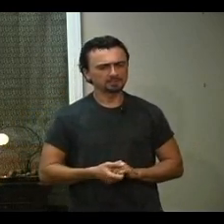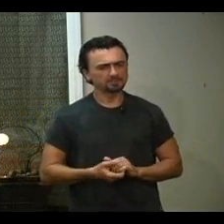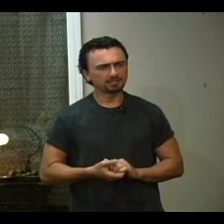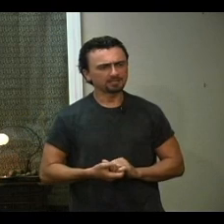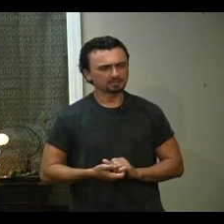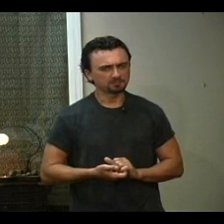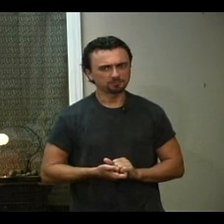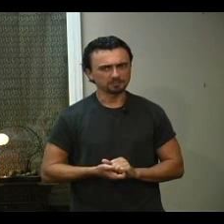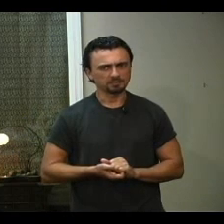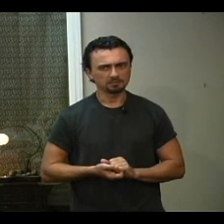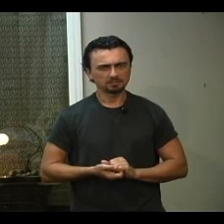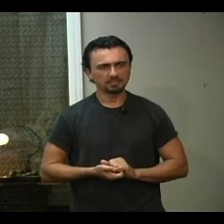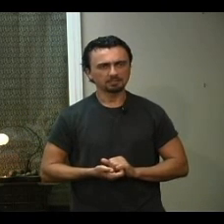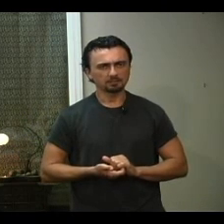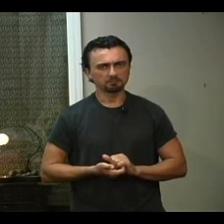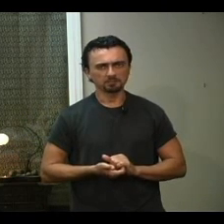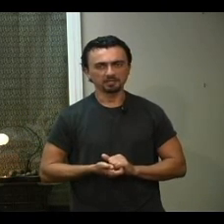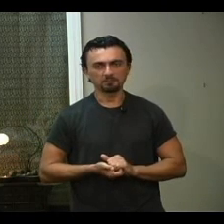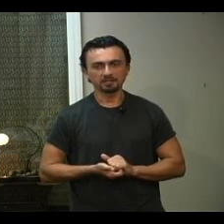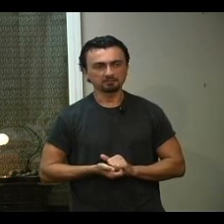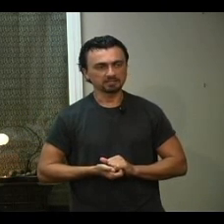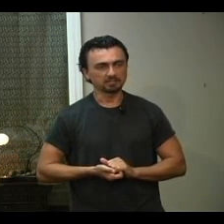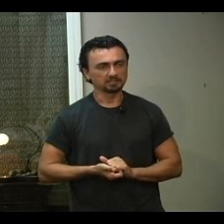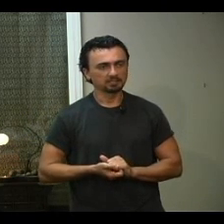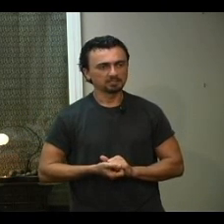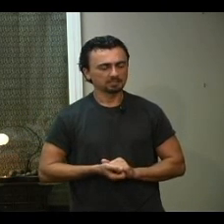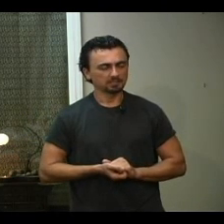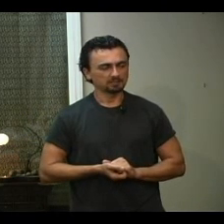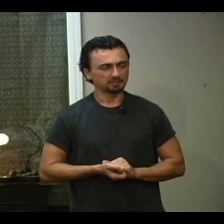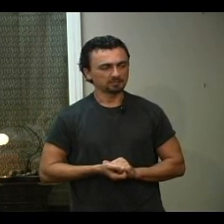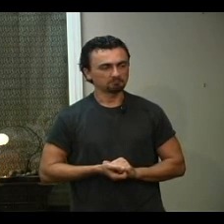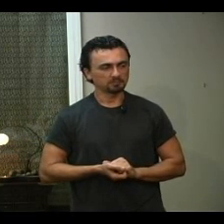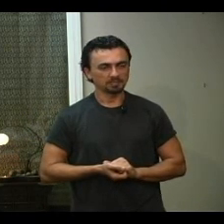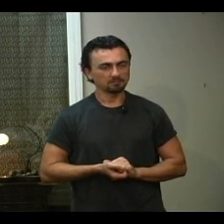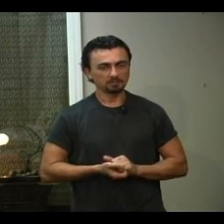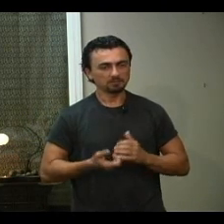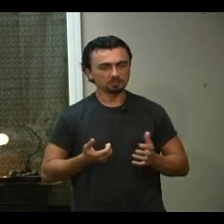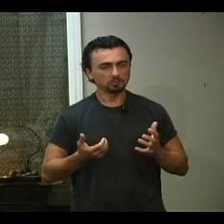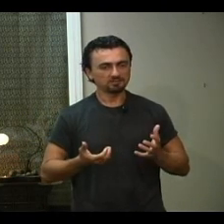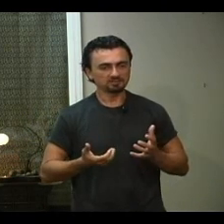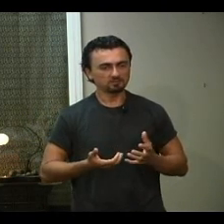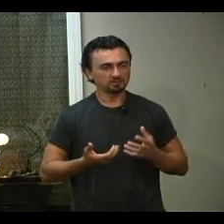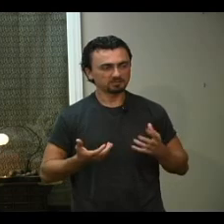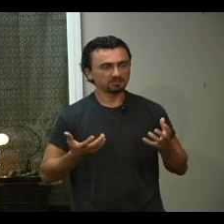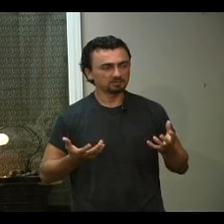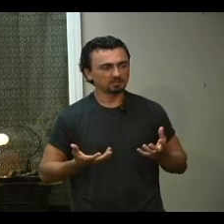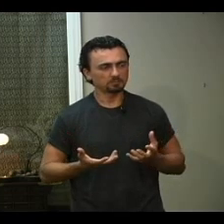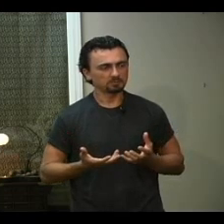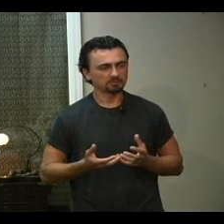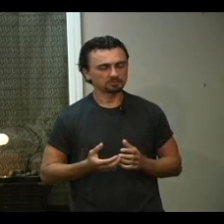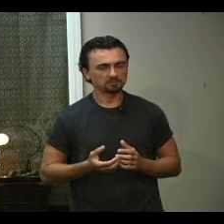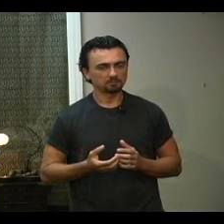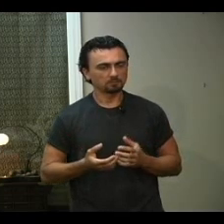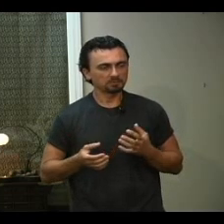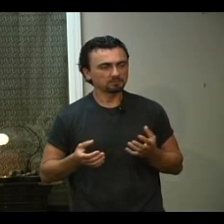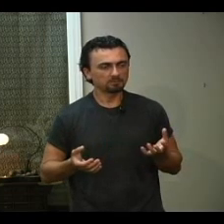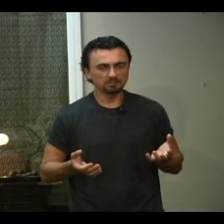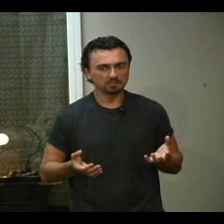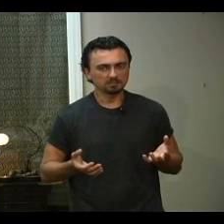tried that before I had a bad migraine And I thought positive But it didn't help But what did you think